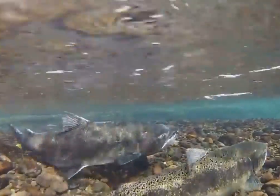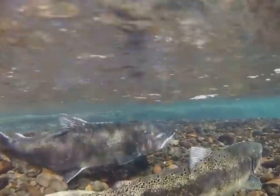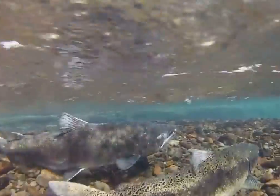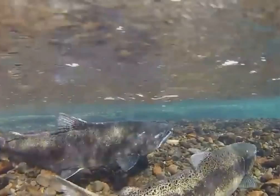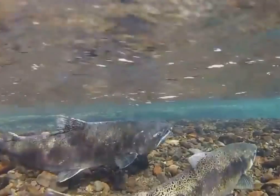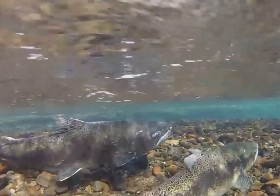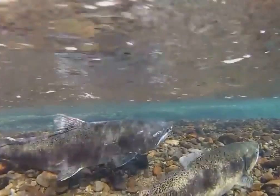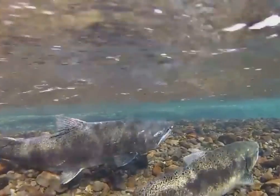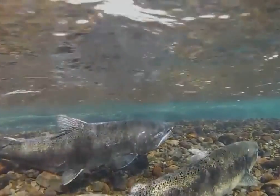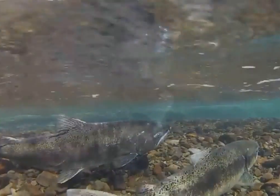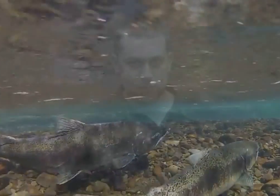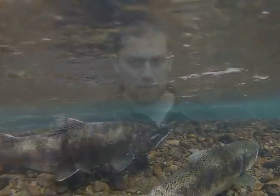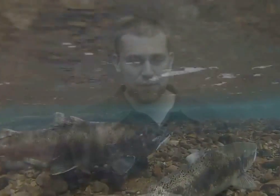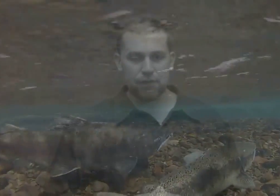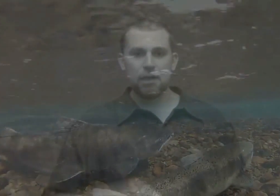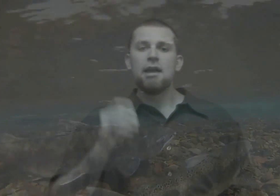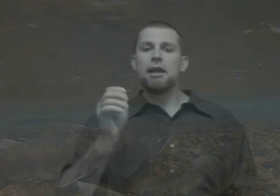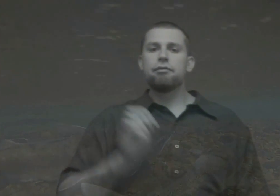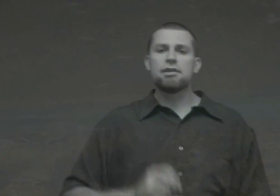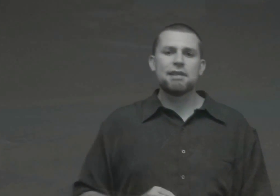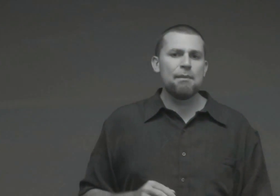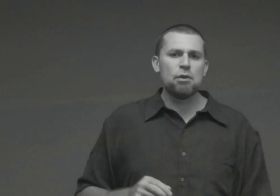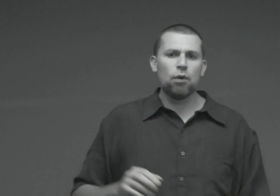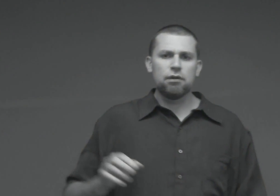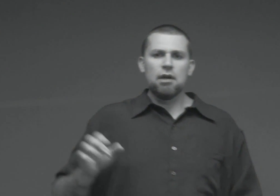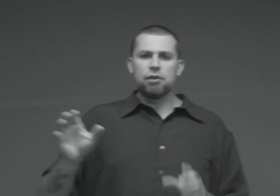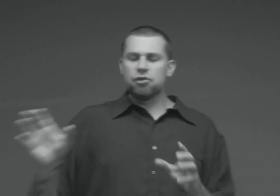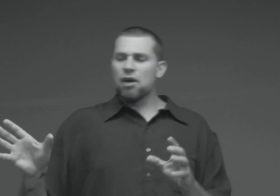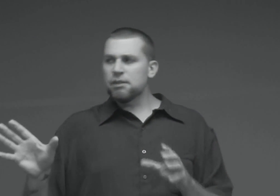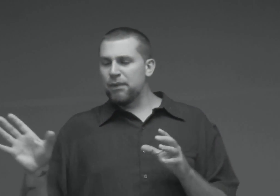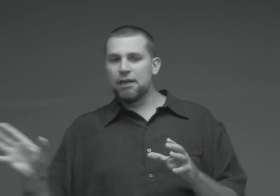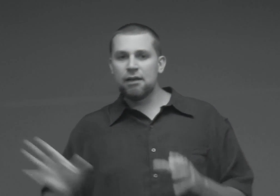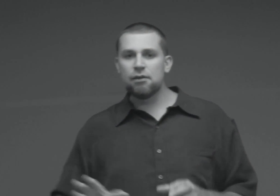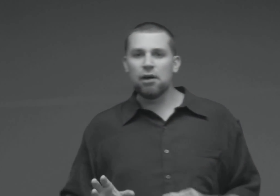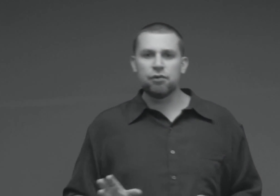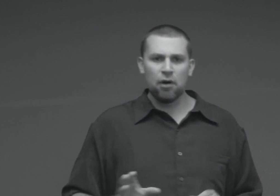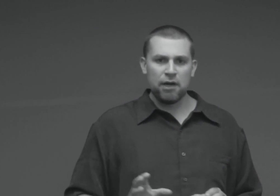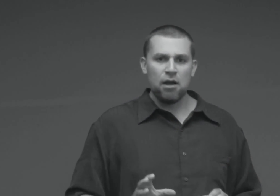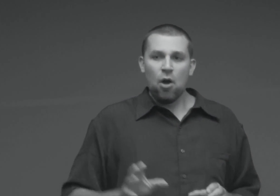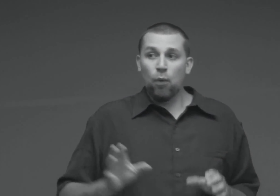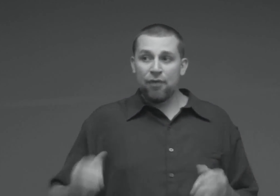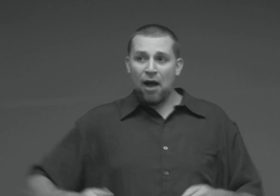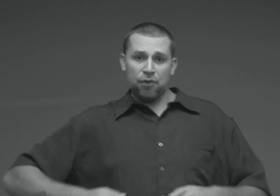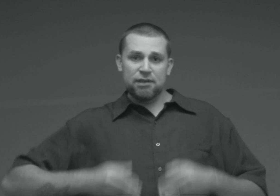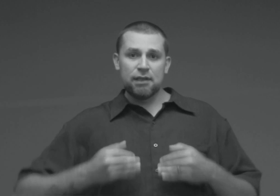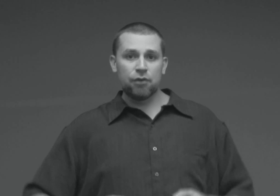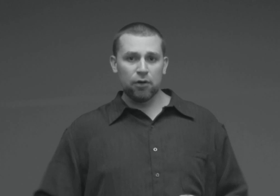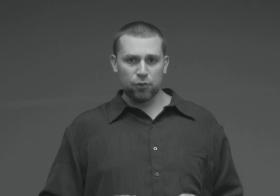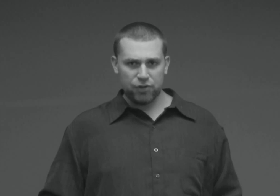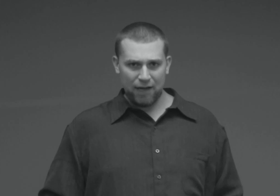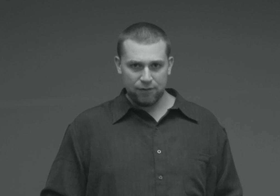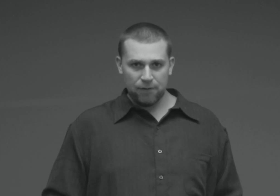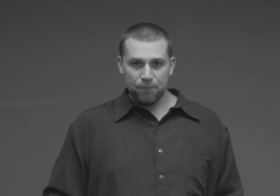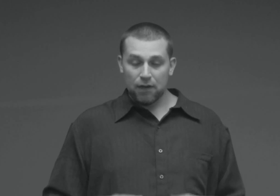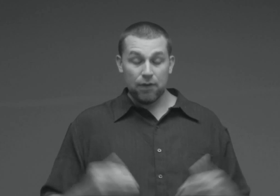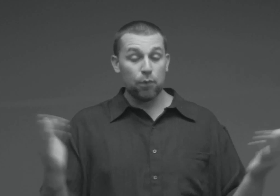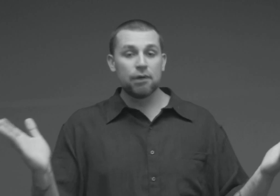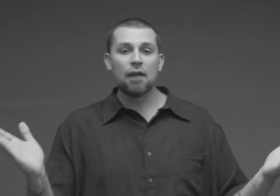environments. You see, if the salmon were to just begin their journey without this internal change, they would not